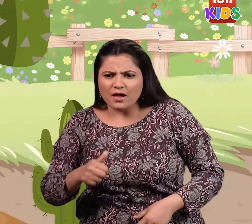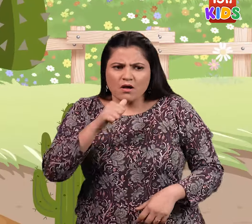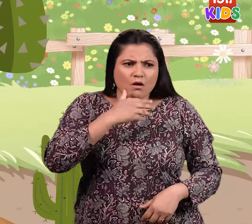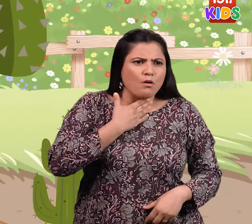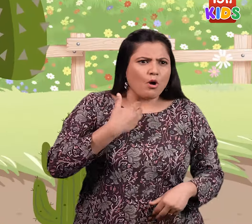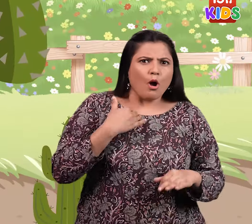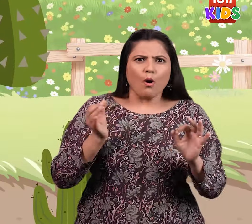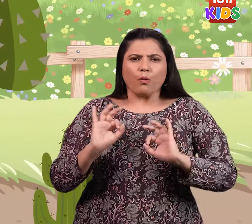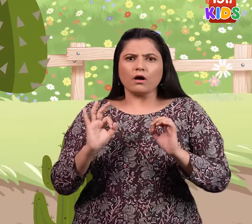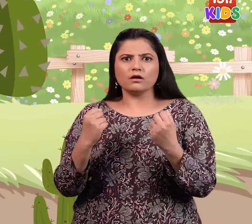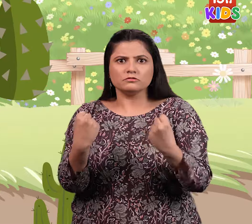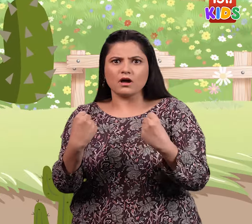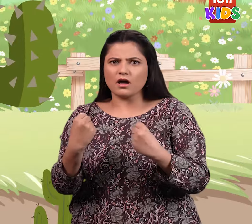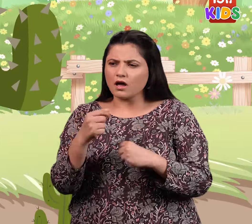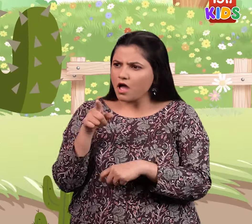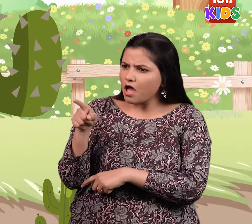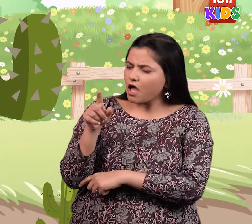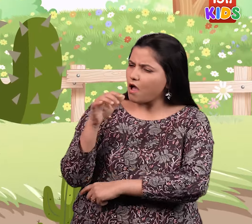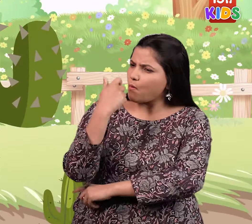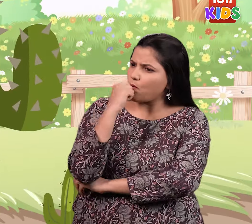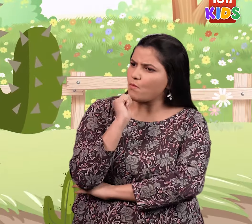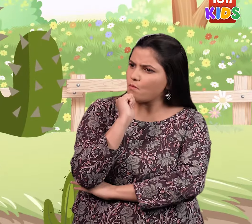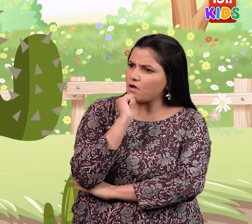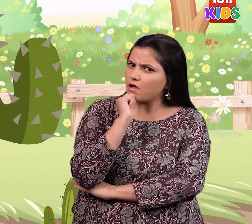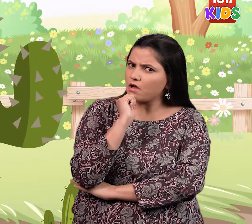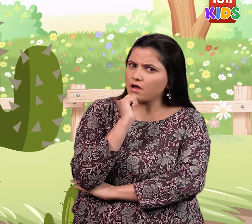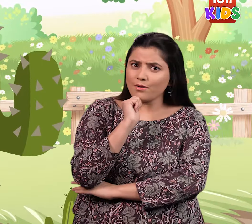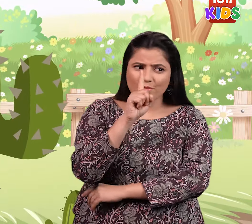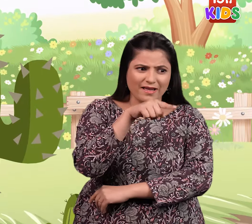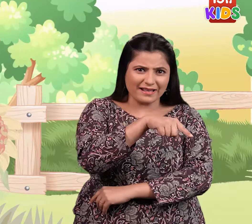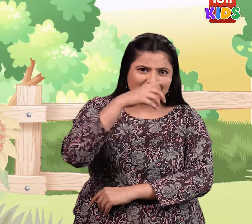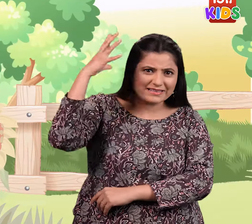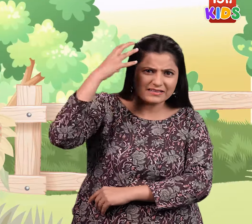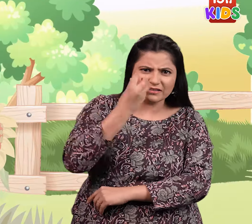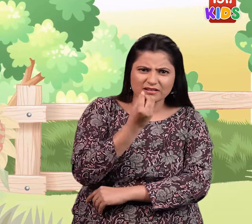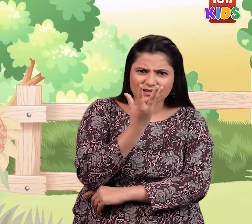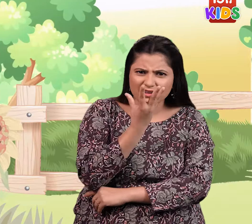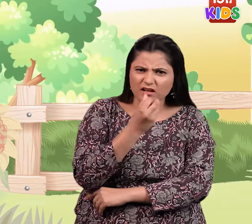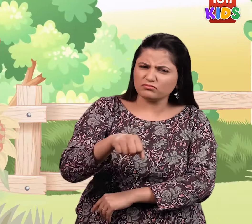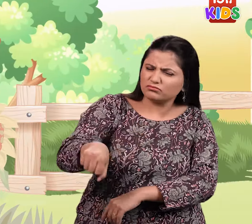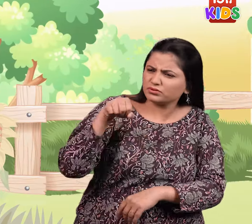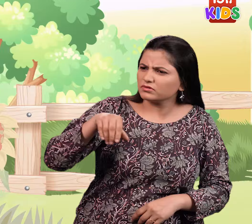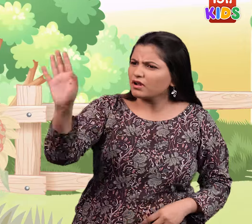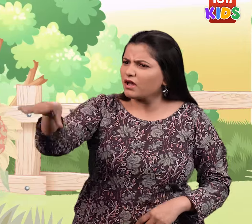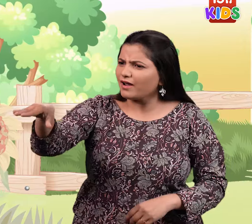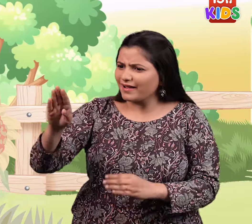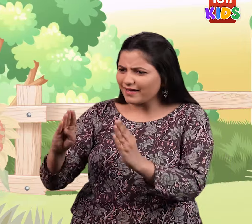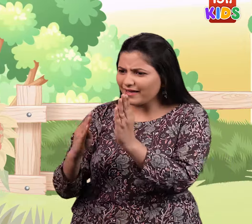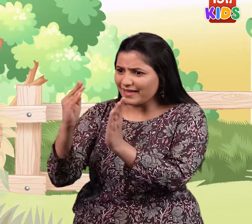He was not thirsty or tired. How is that possible? Finally, the sunflower asked,